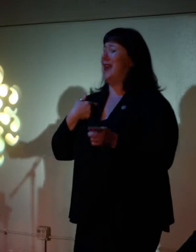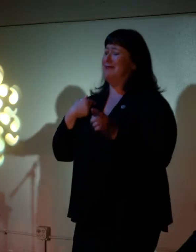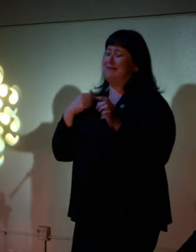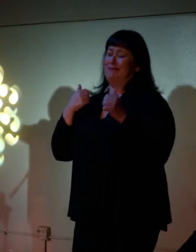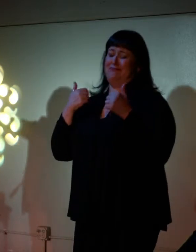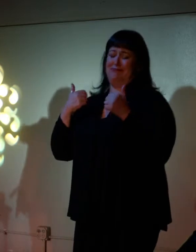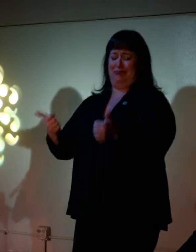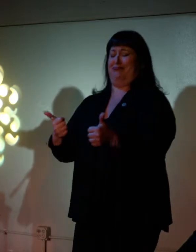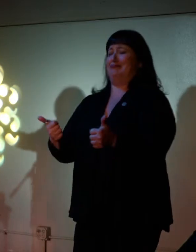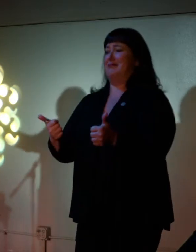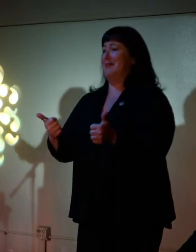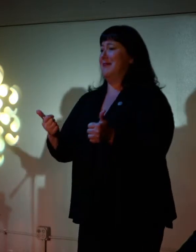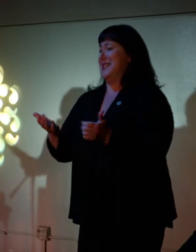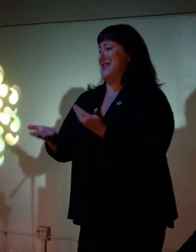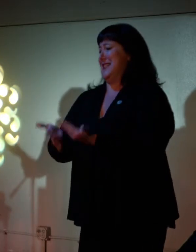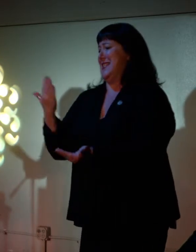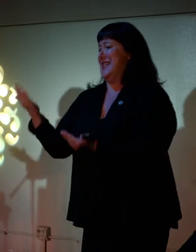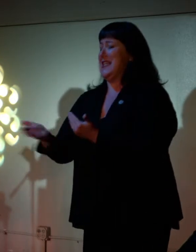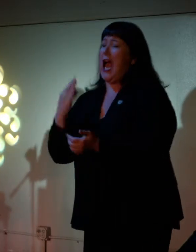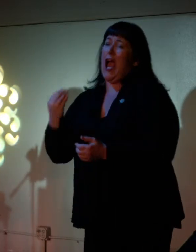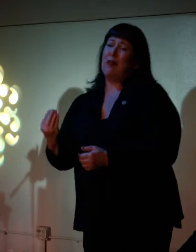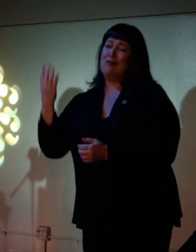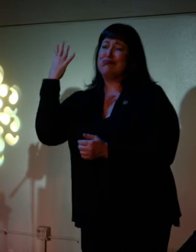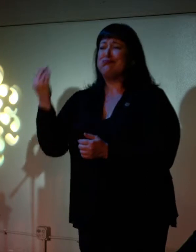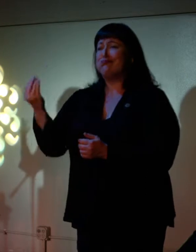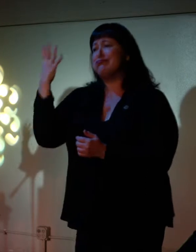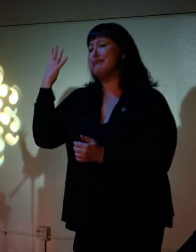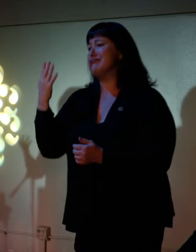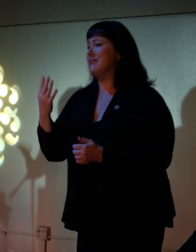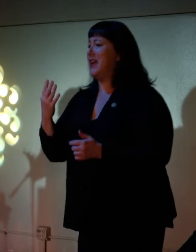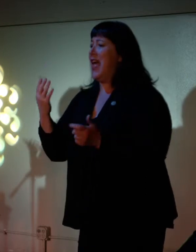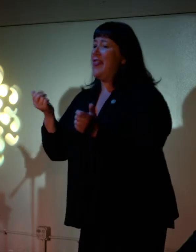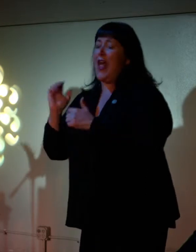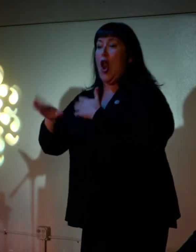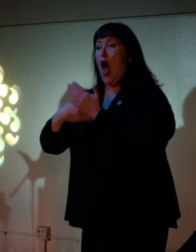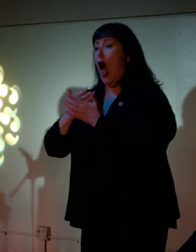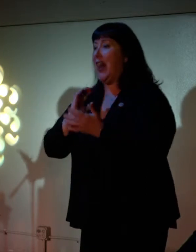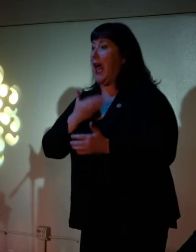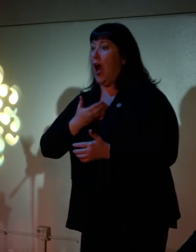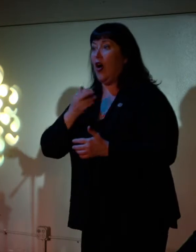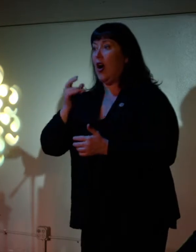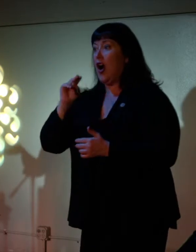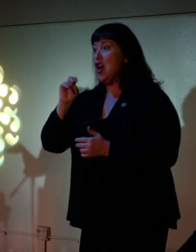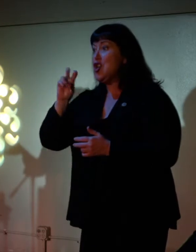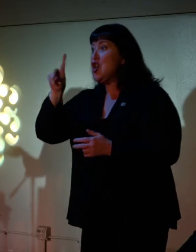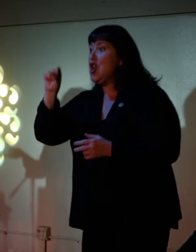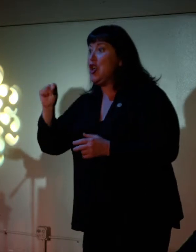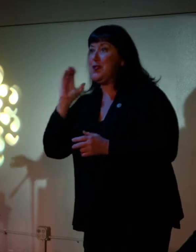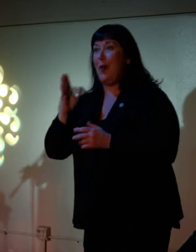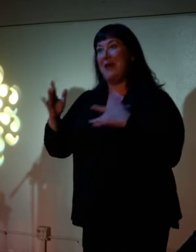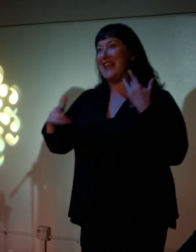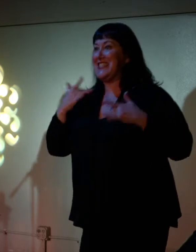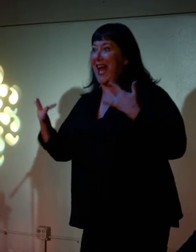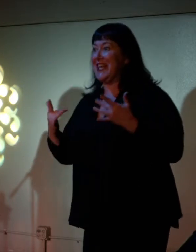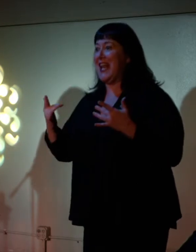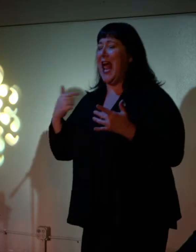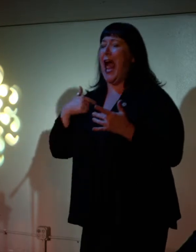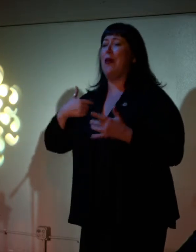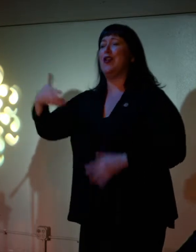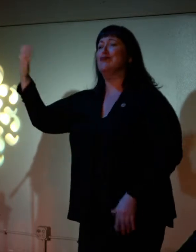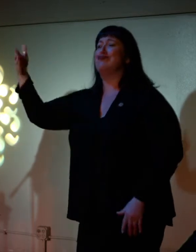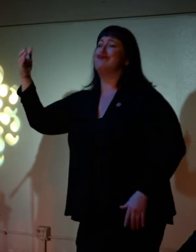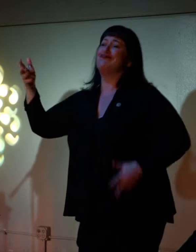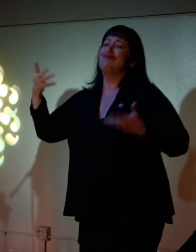a piece of cake, right? I'll just put up a couple of cool posters on the wall, and then all of us nerds will get really excited, and then I'll walk off and feel really good about myself,